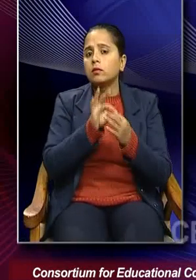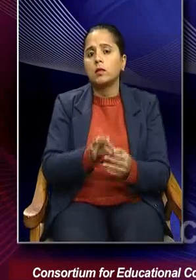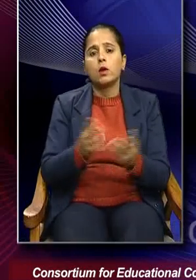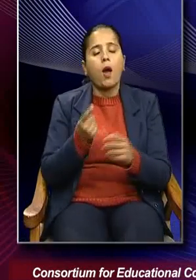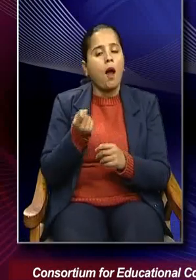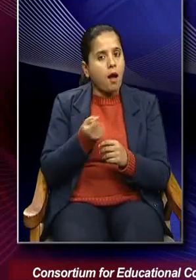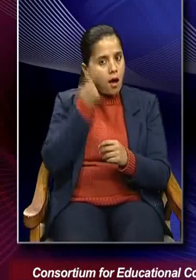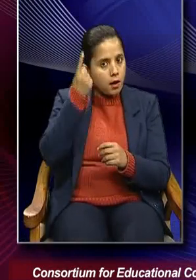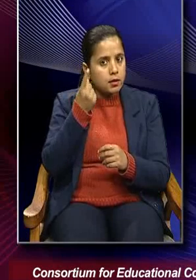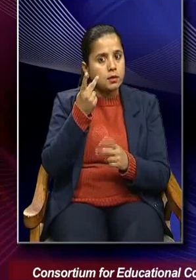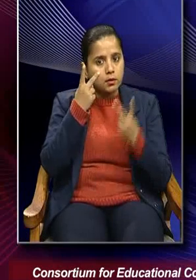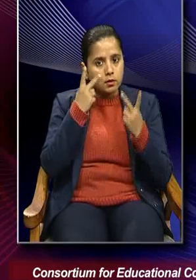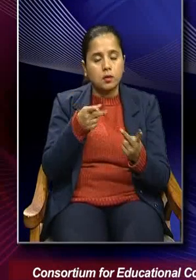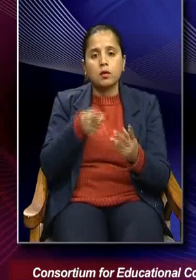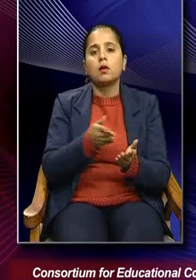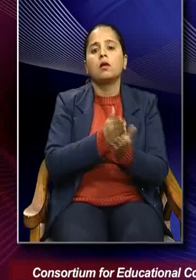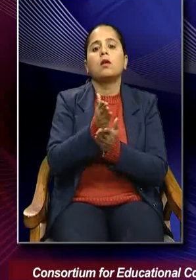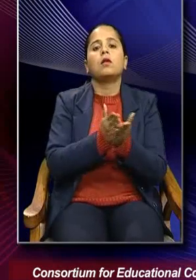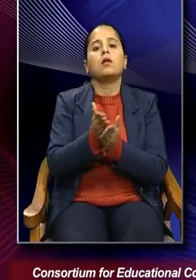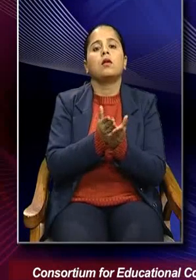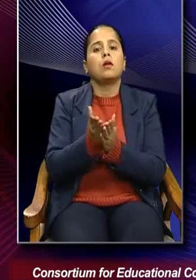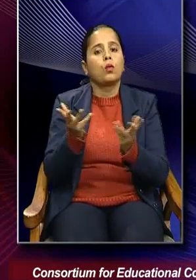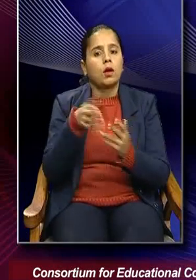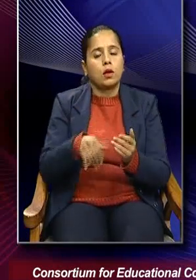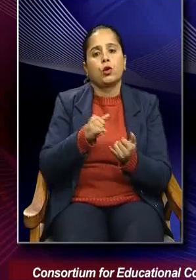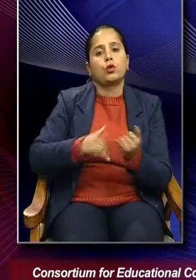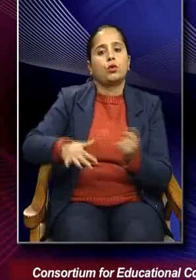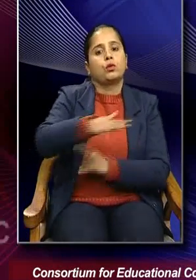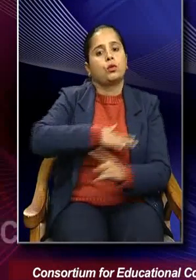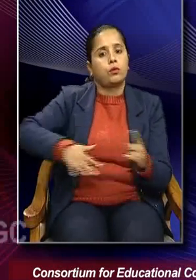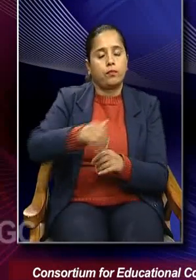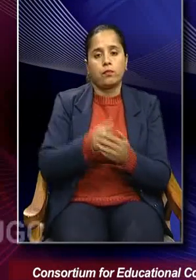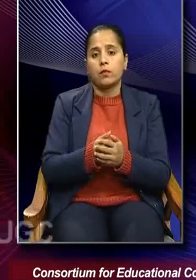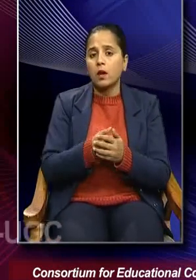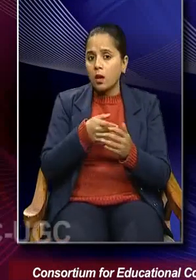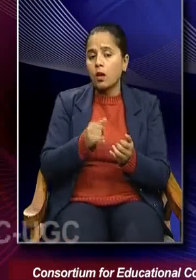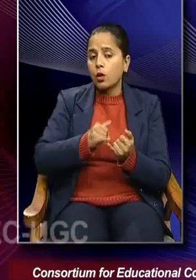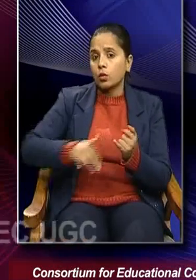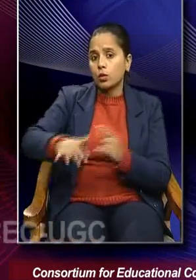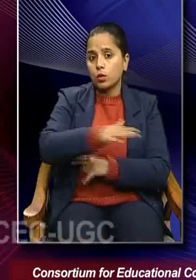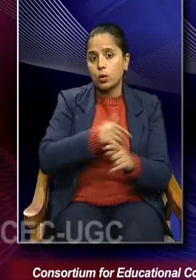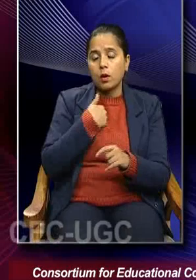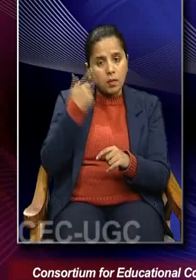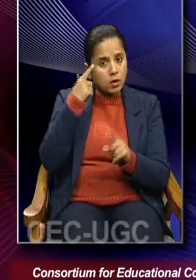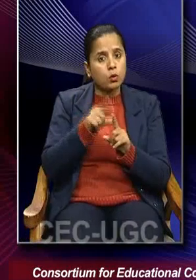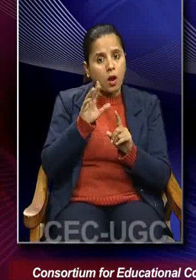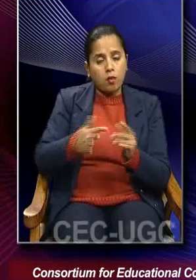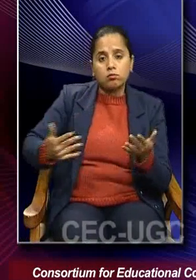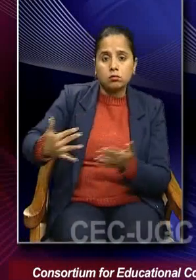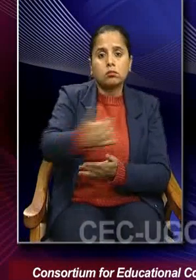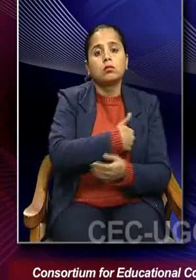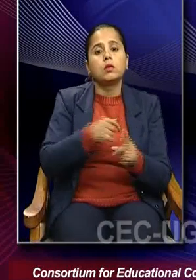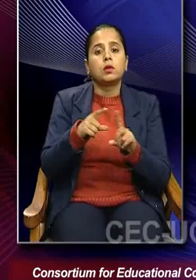understanding the methodology of sociology. Sociologists, we do collect data,